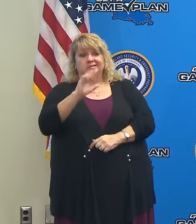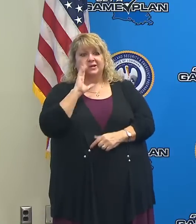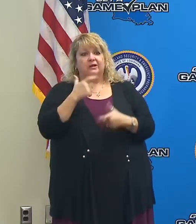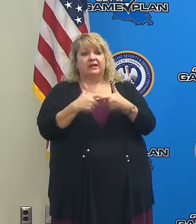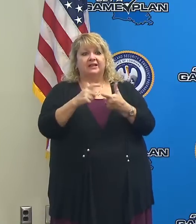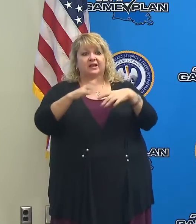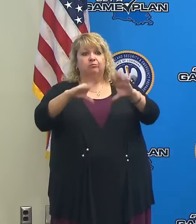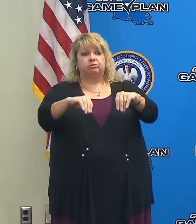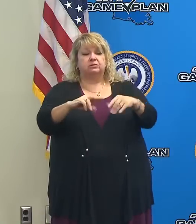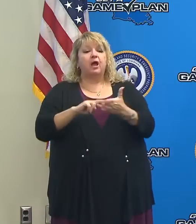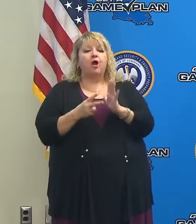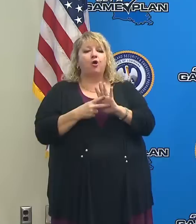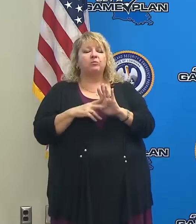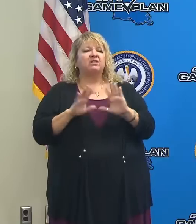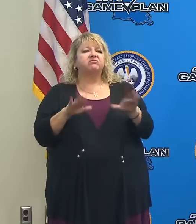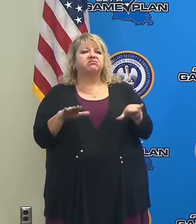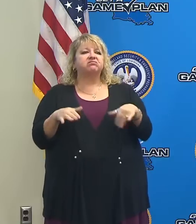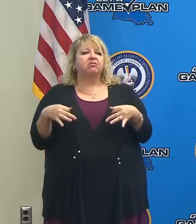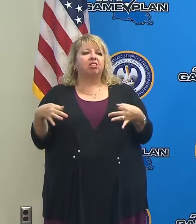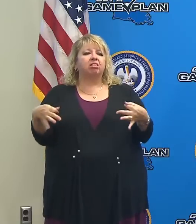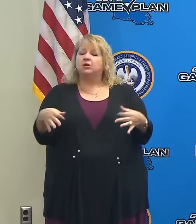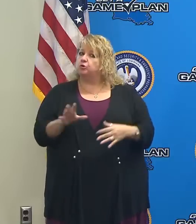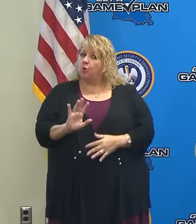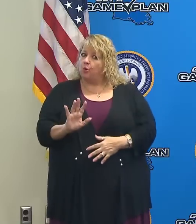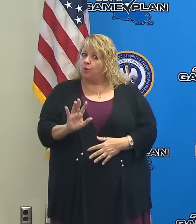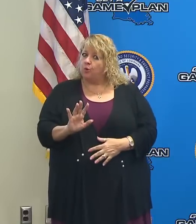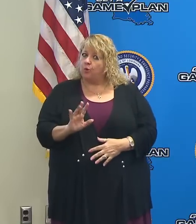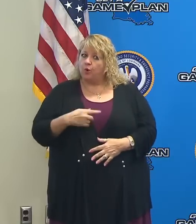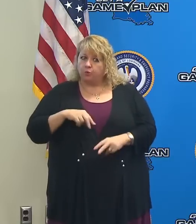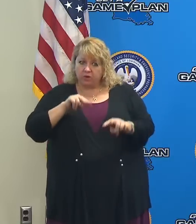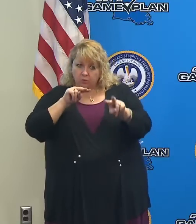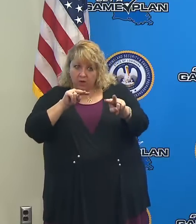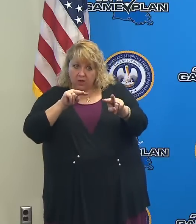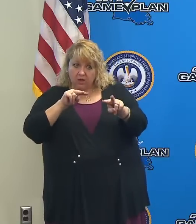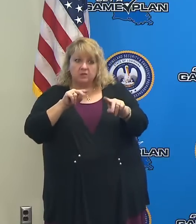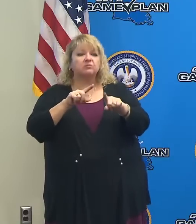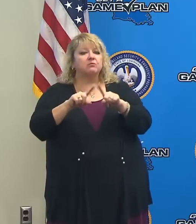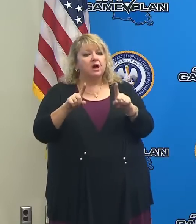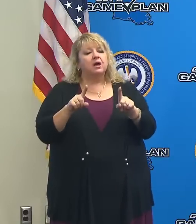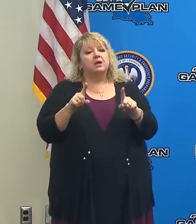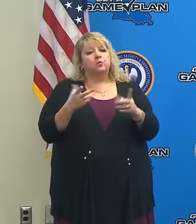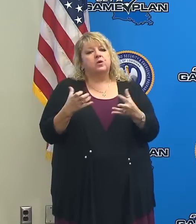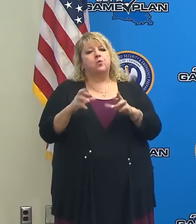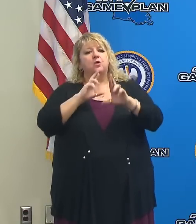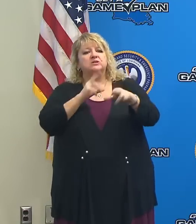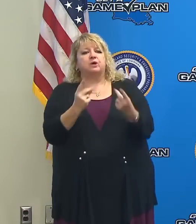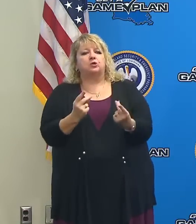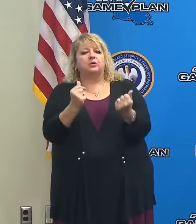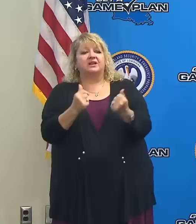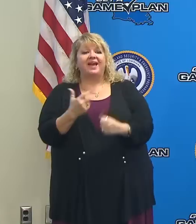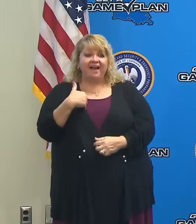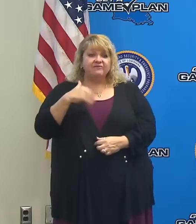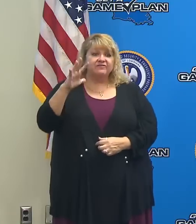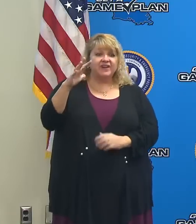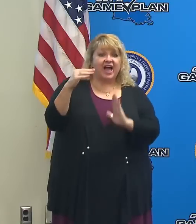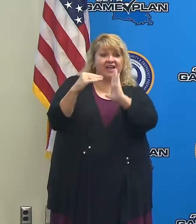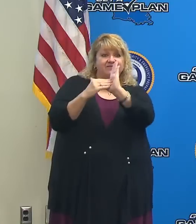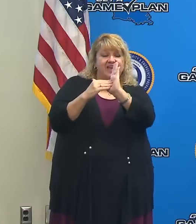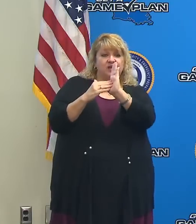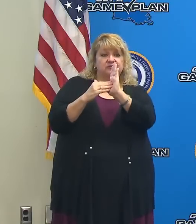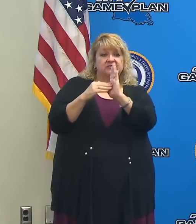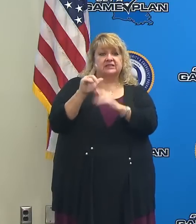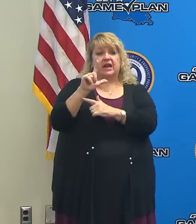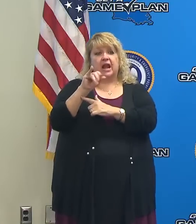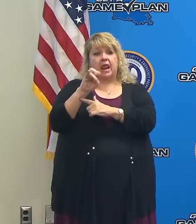Not that we're not doing everything we can to make sure that we can respond quickly. I can tell you there are already 5000 linemen in the